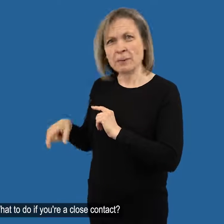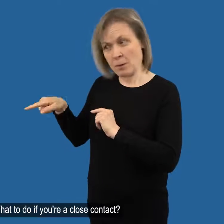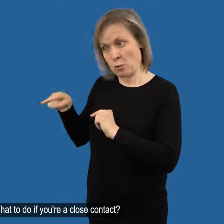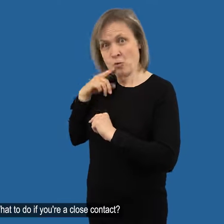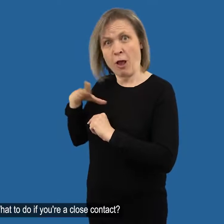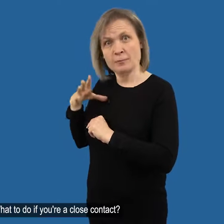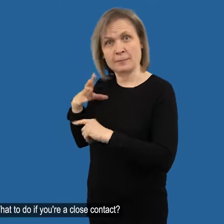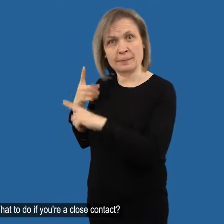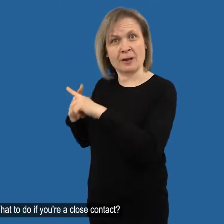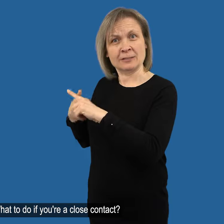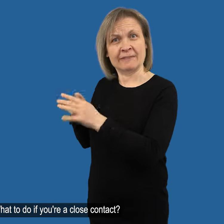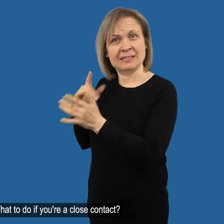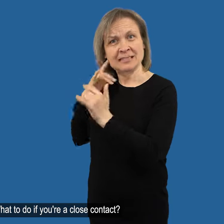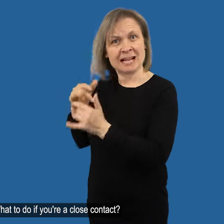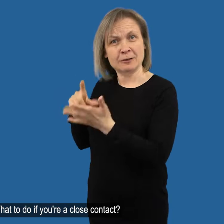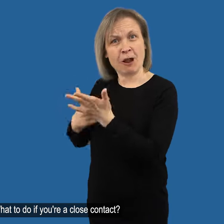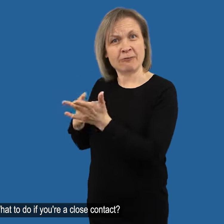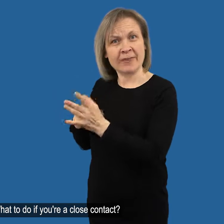What to do if you're a close contact